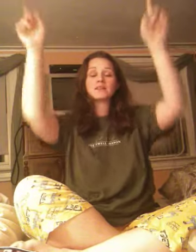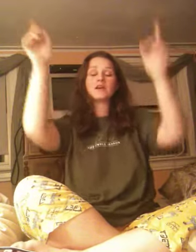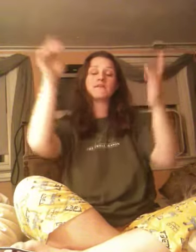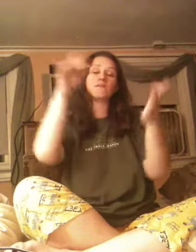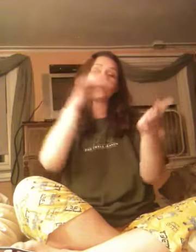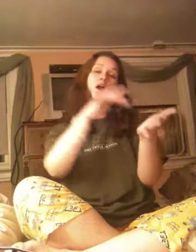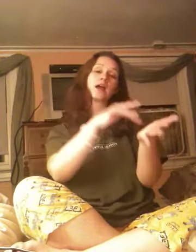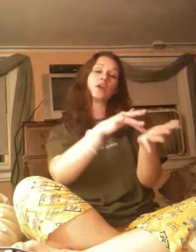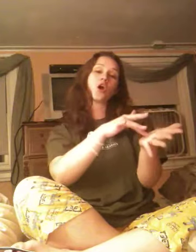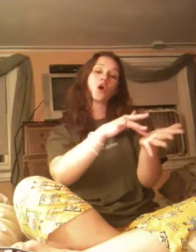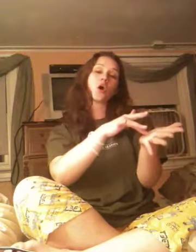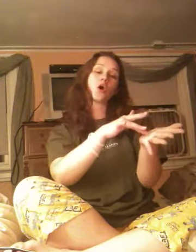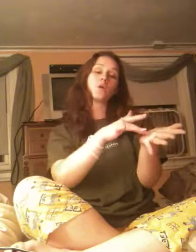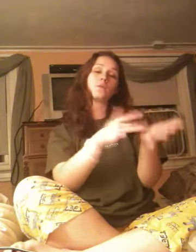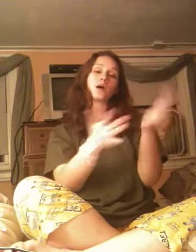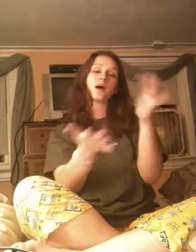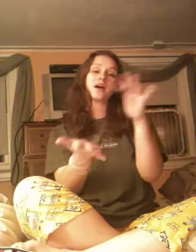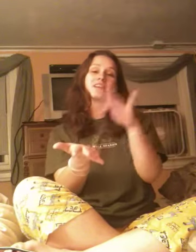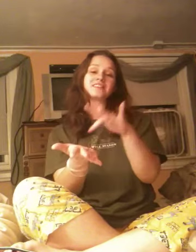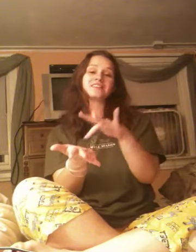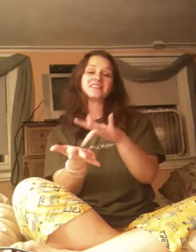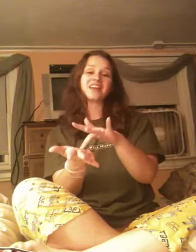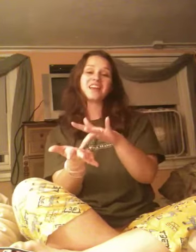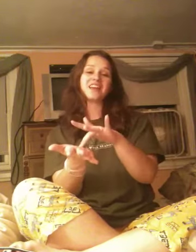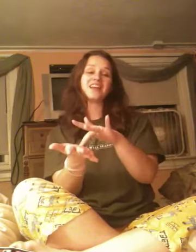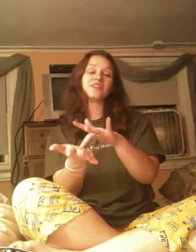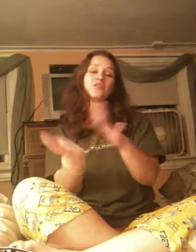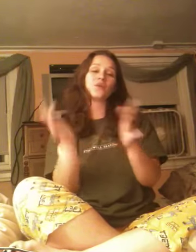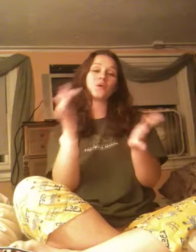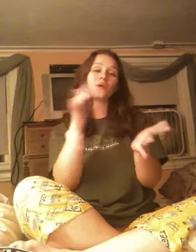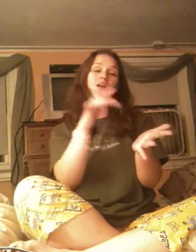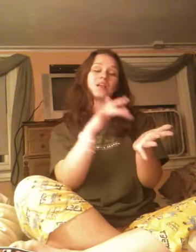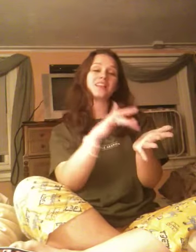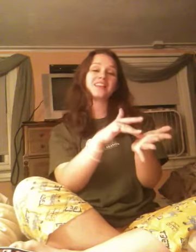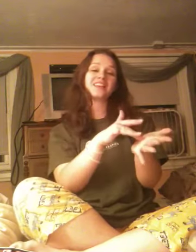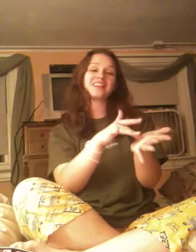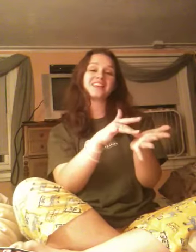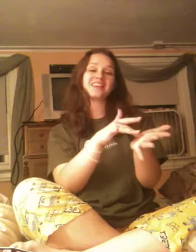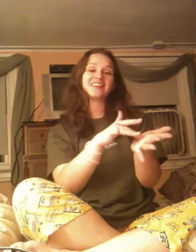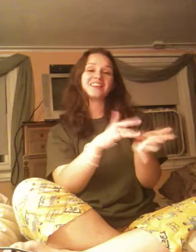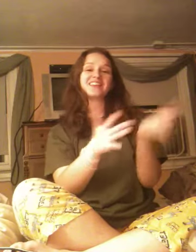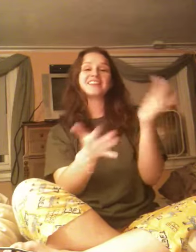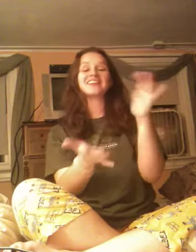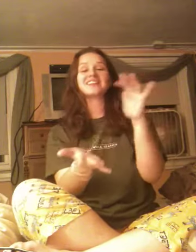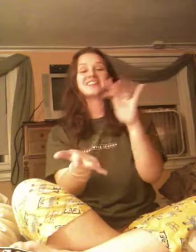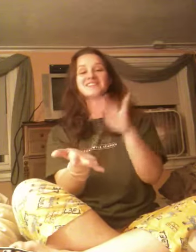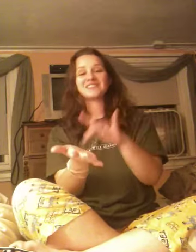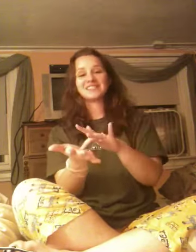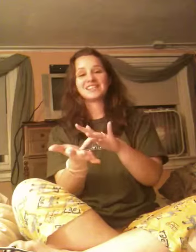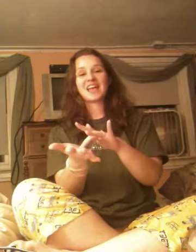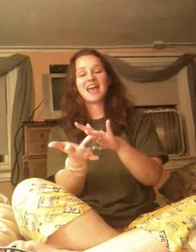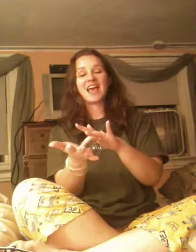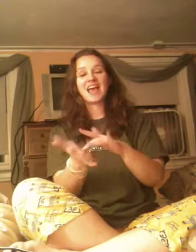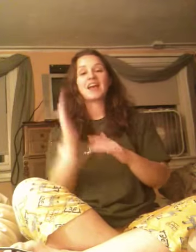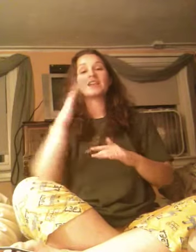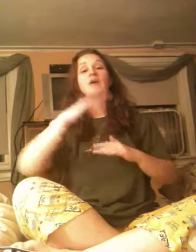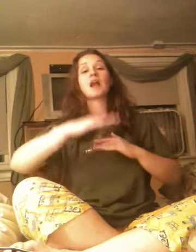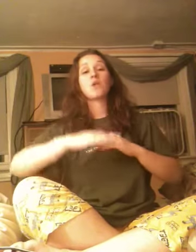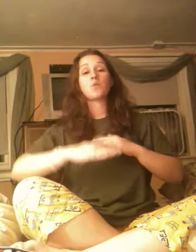for I know my Savior lives. And I will